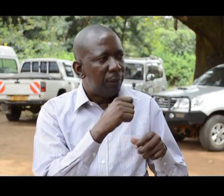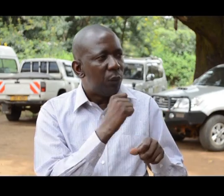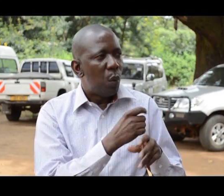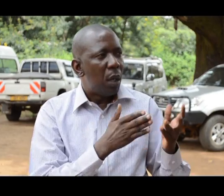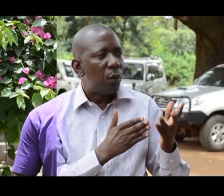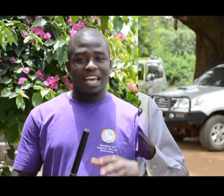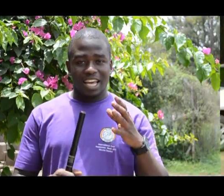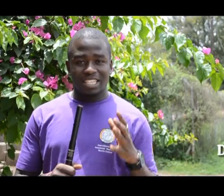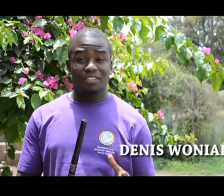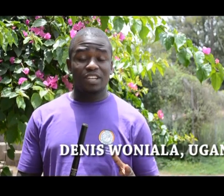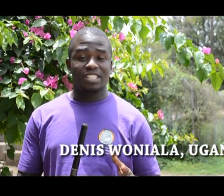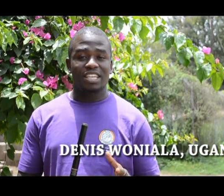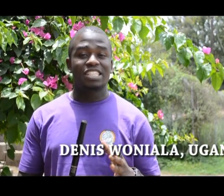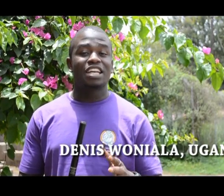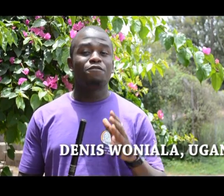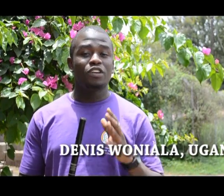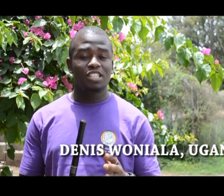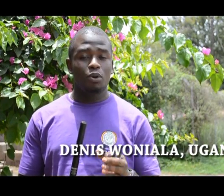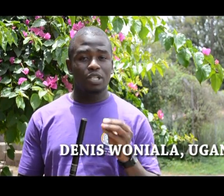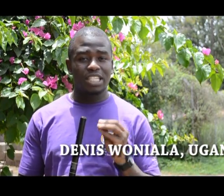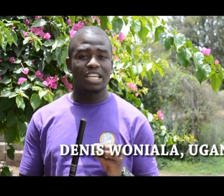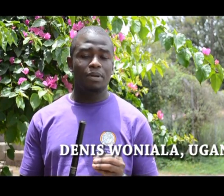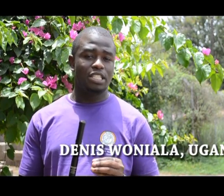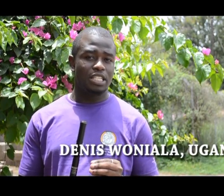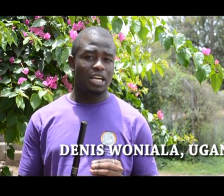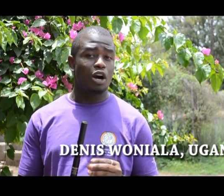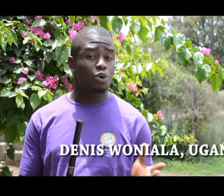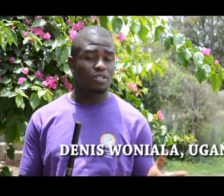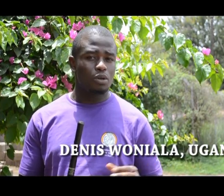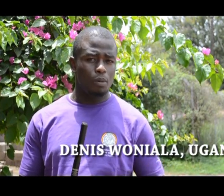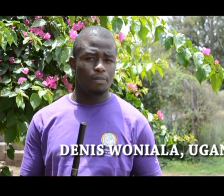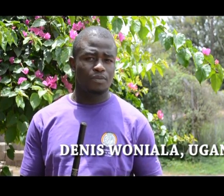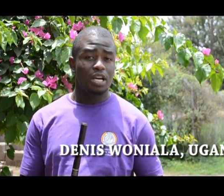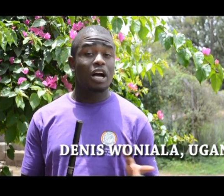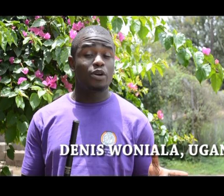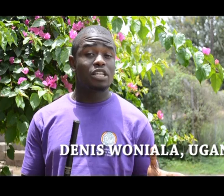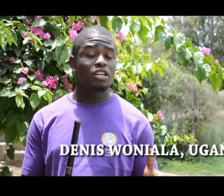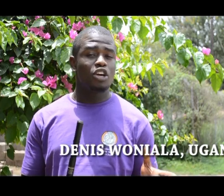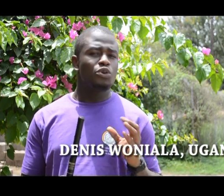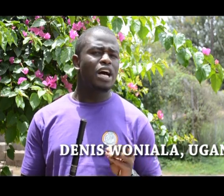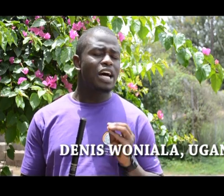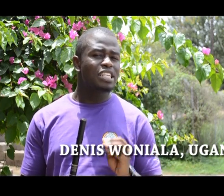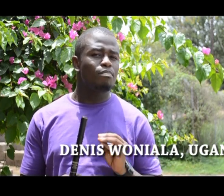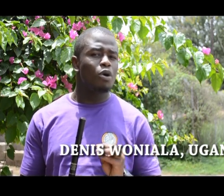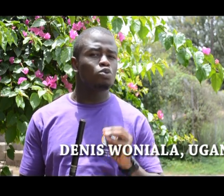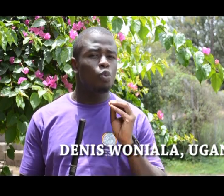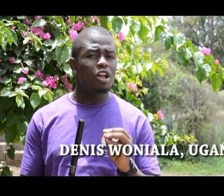providers. Deafness is an invisible disability across the globe. Currently, Uganda has about one